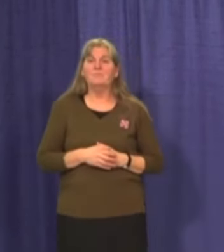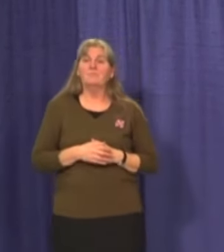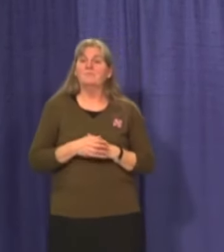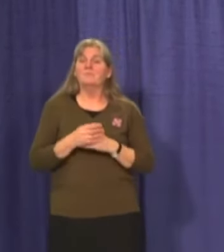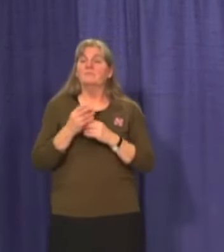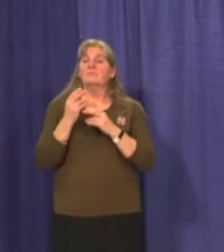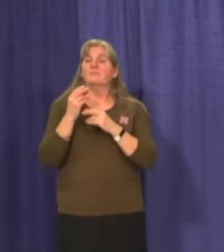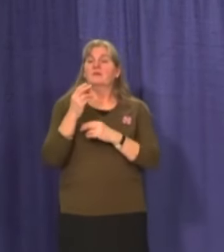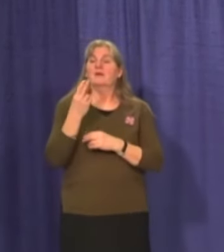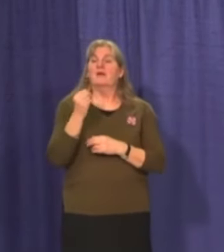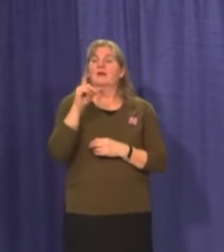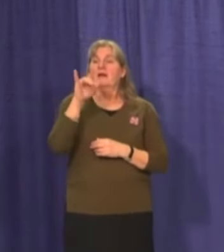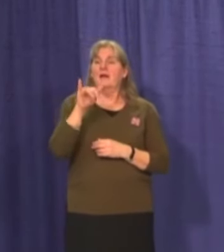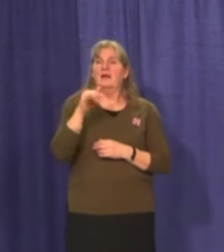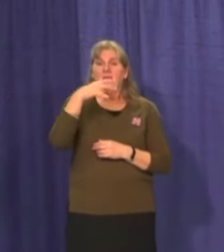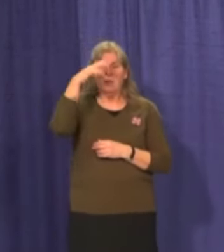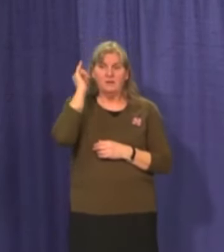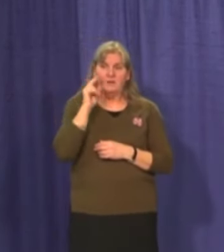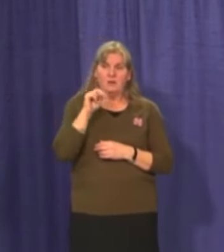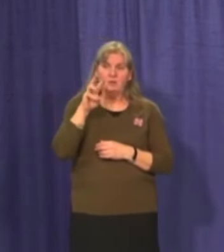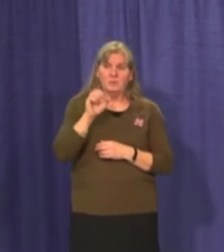and we'll begin with Haley, Yukon News.